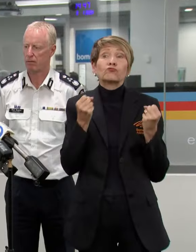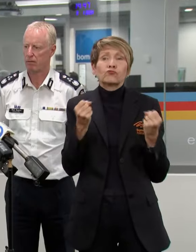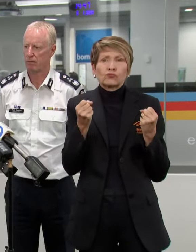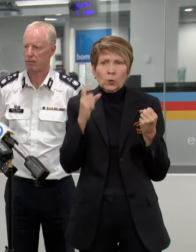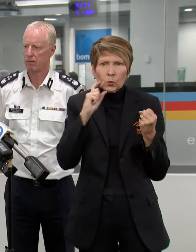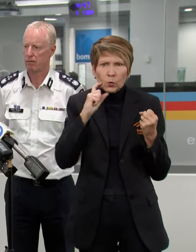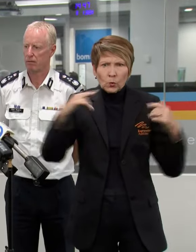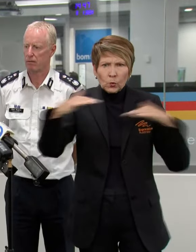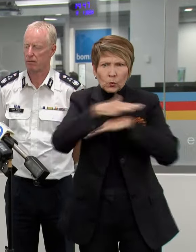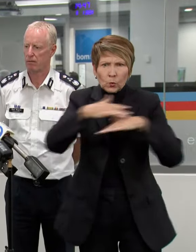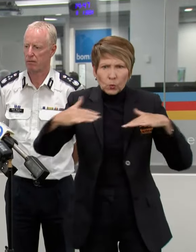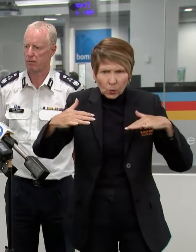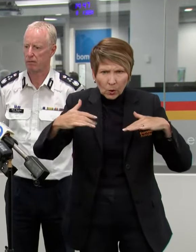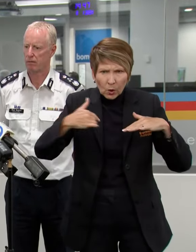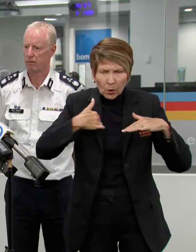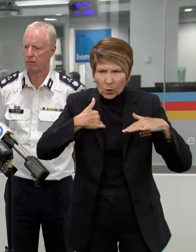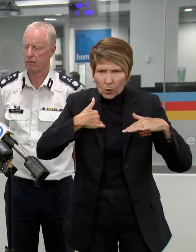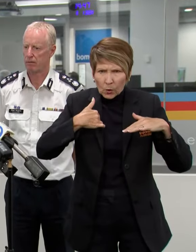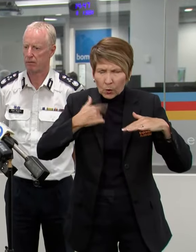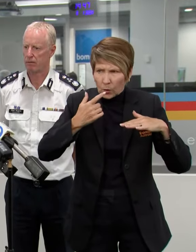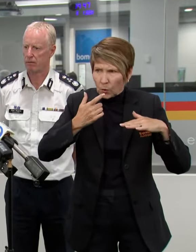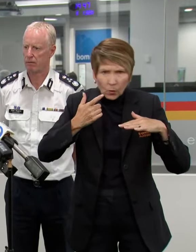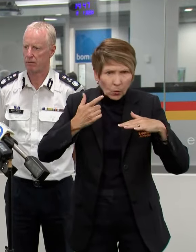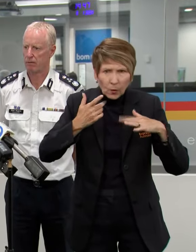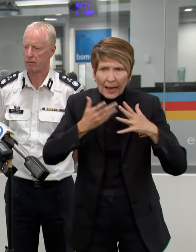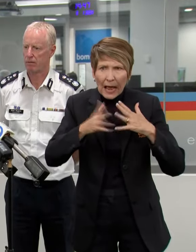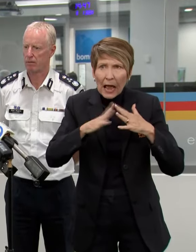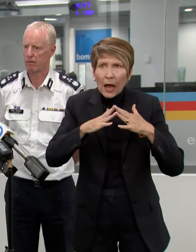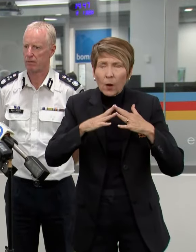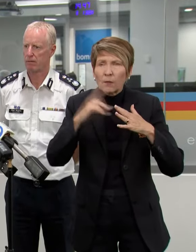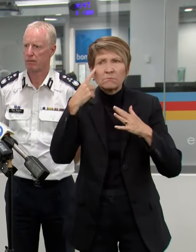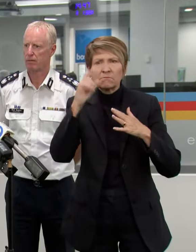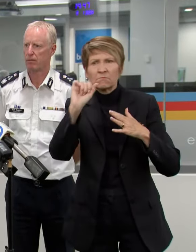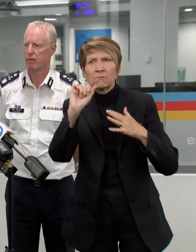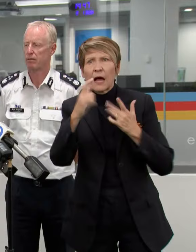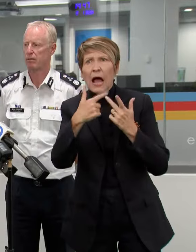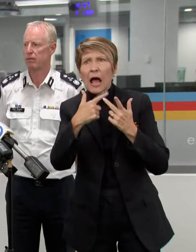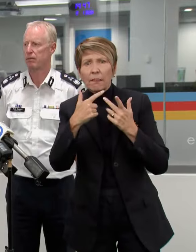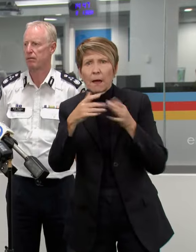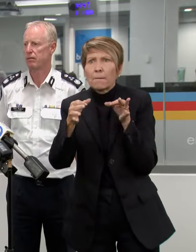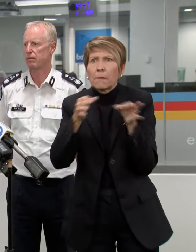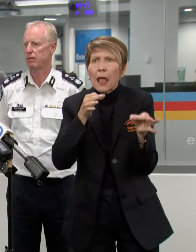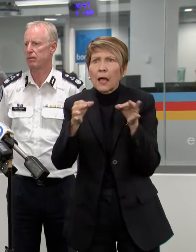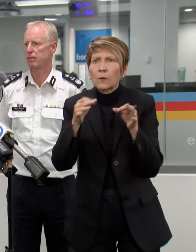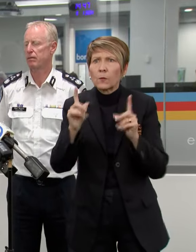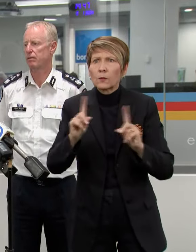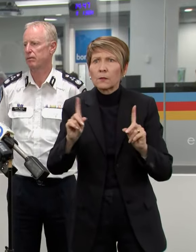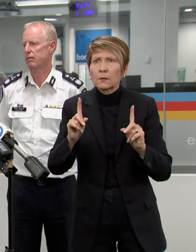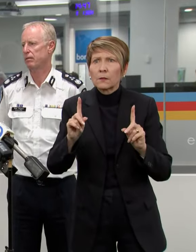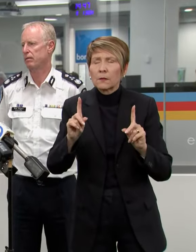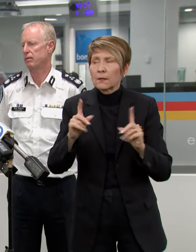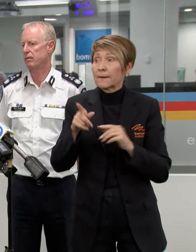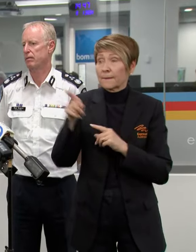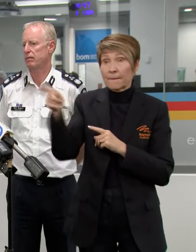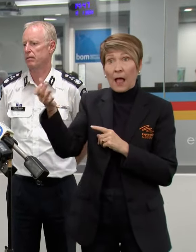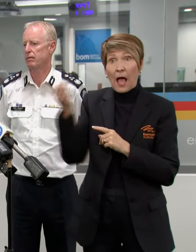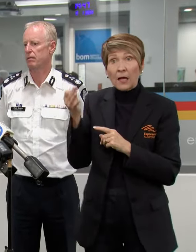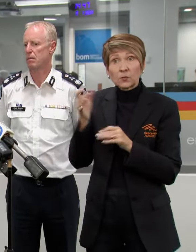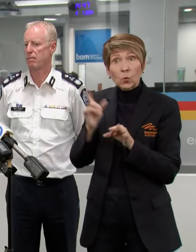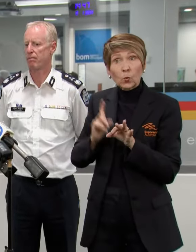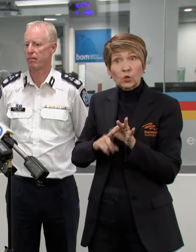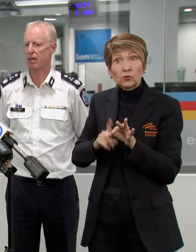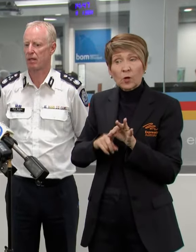that you're not taking the risk of attempting to drive through them? There are quite a few people against a holiday still as well. is the response to them?